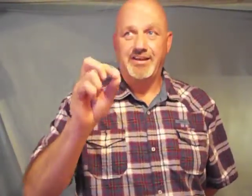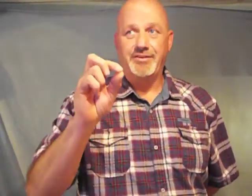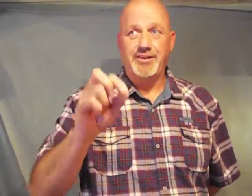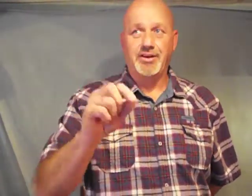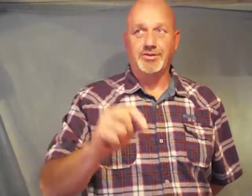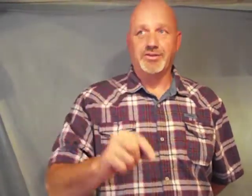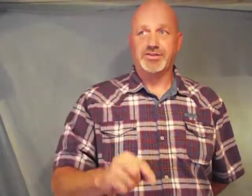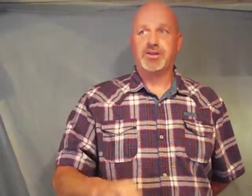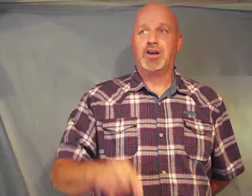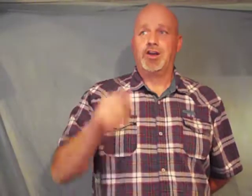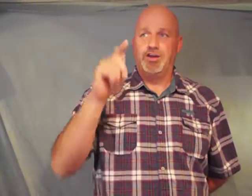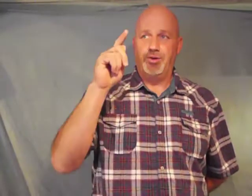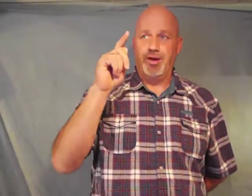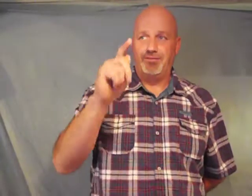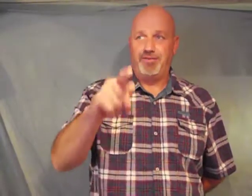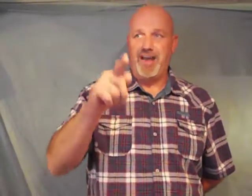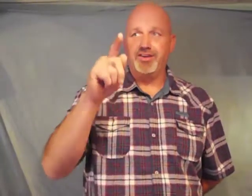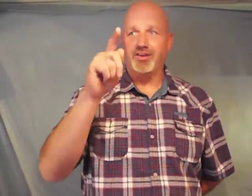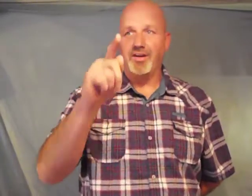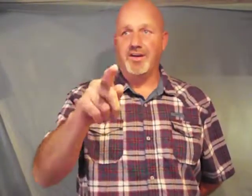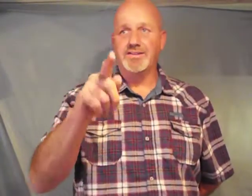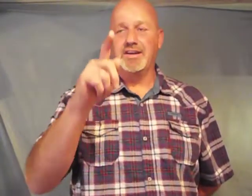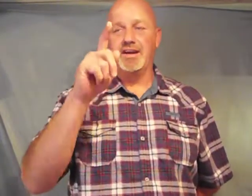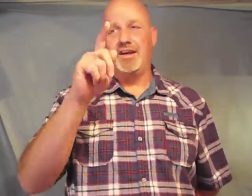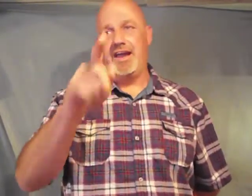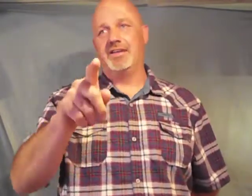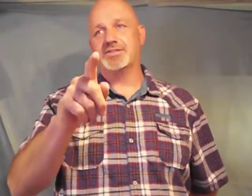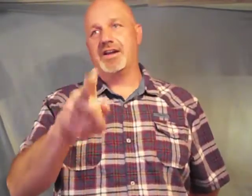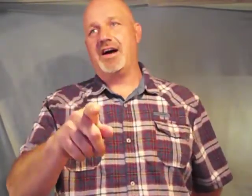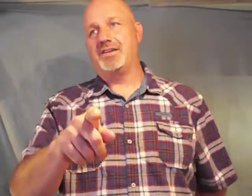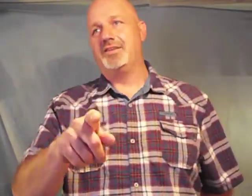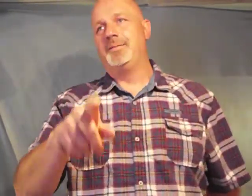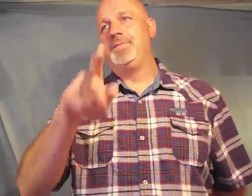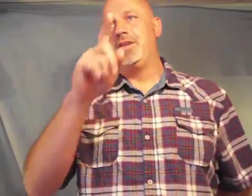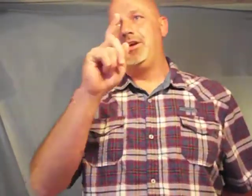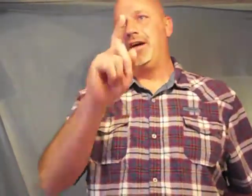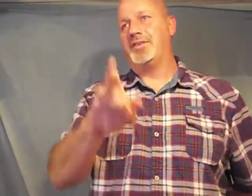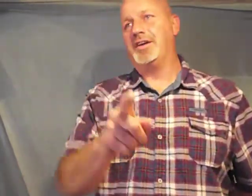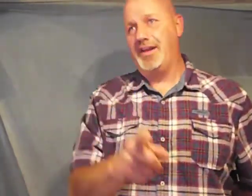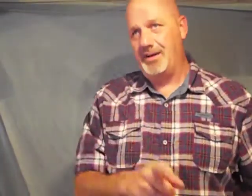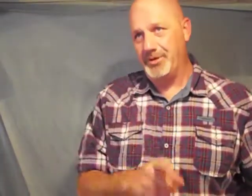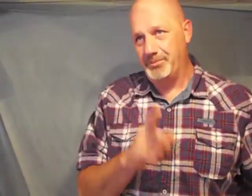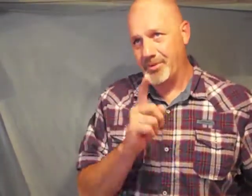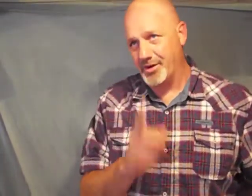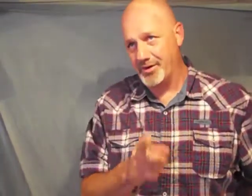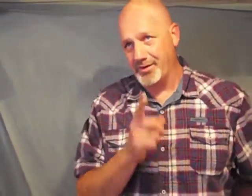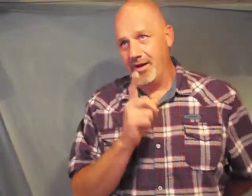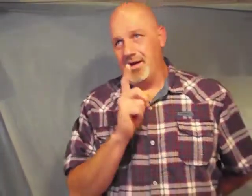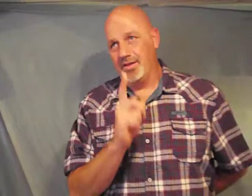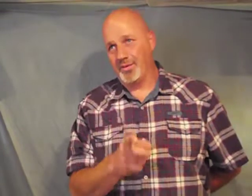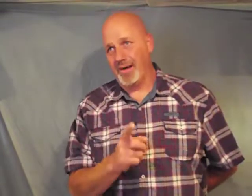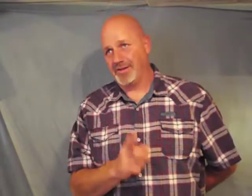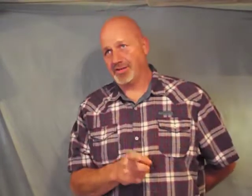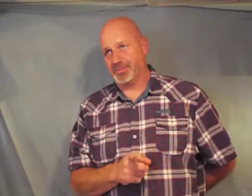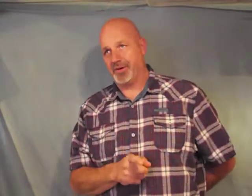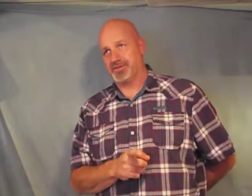indulgence you have fattened your hearts in a day of slaughter you have condemned and murdered the righteous person